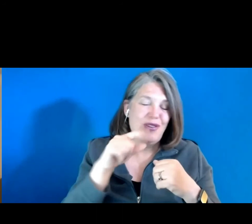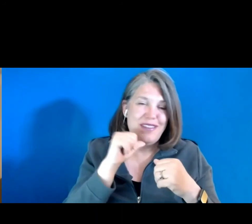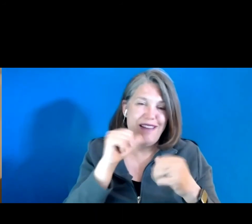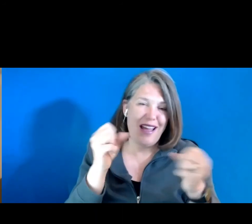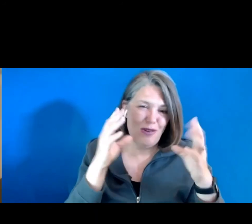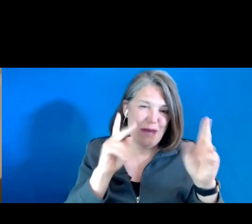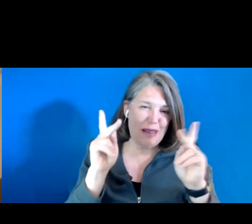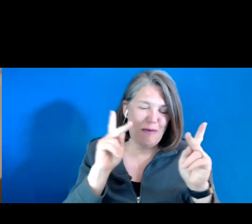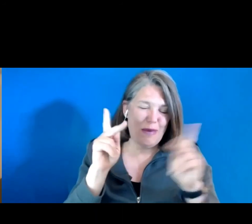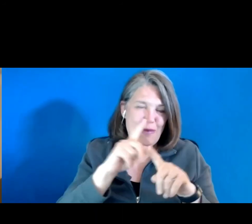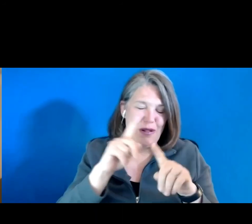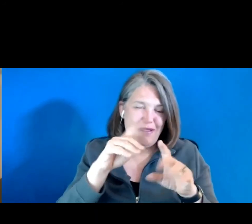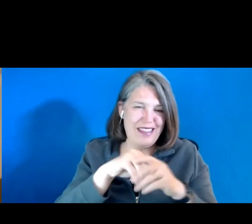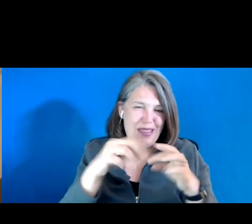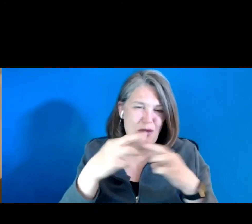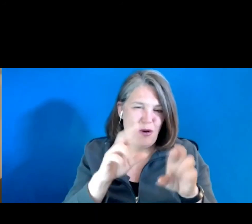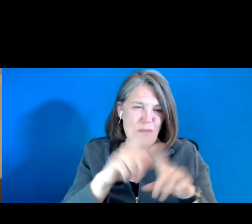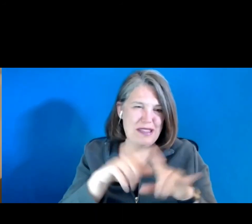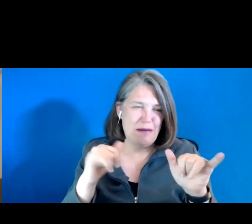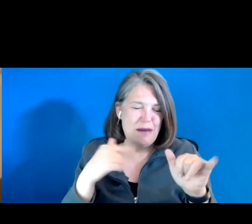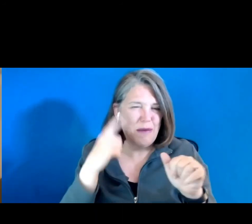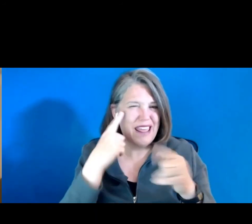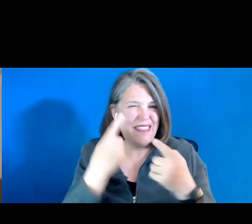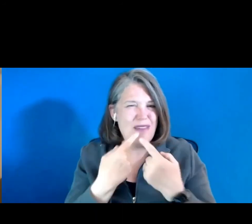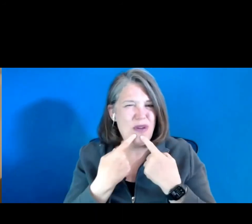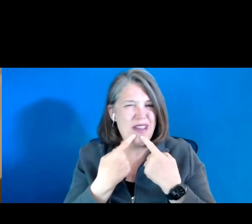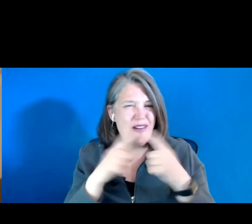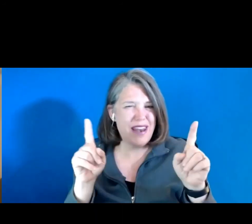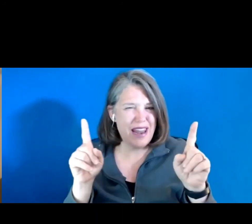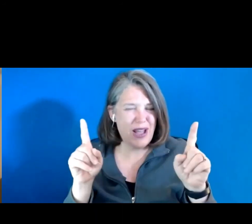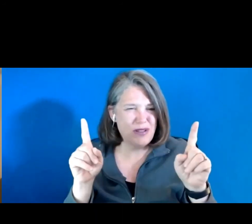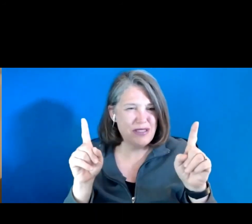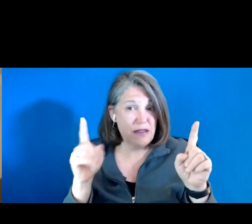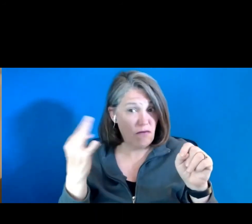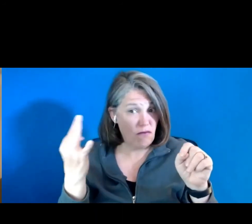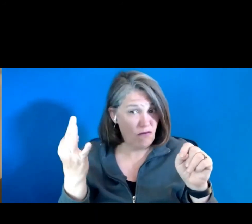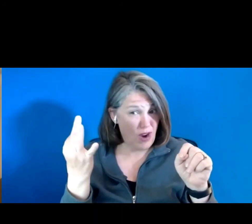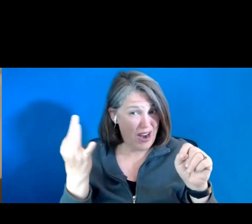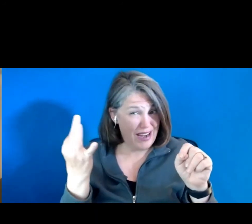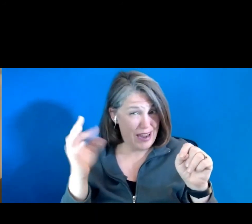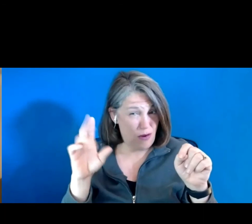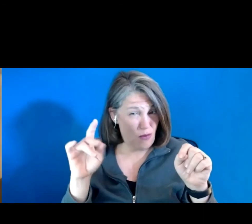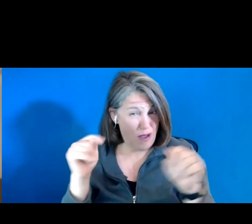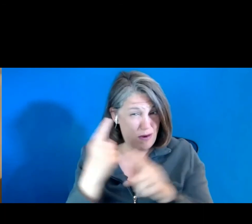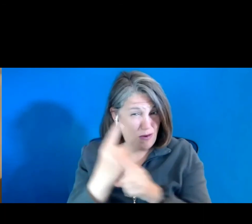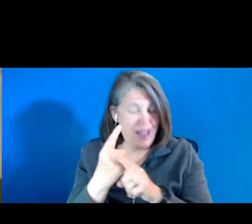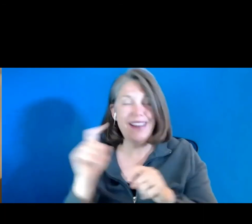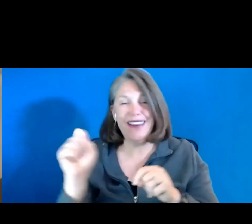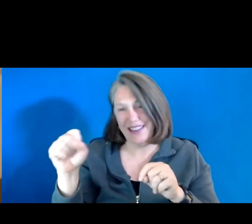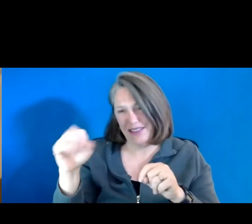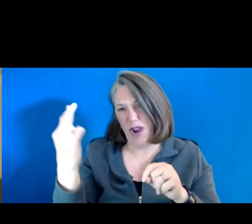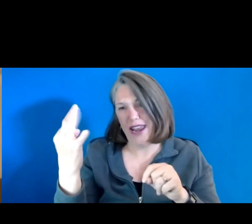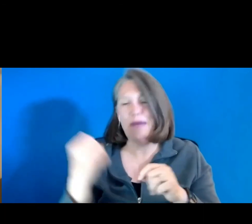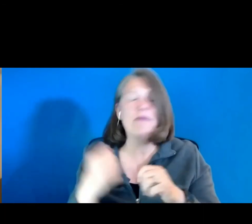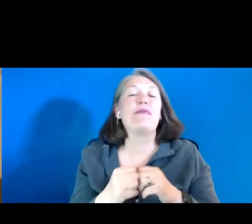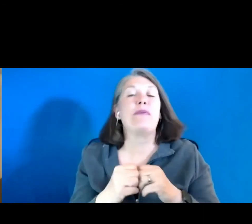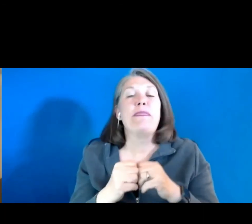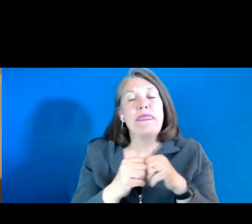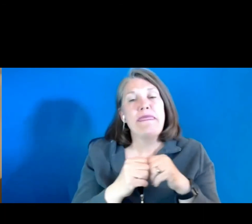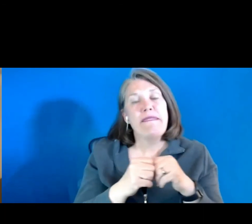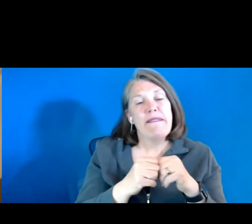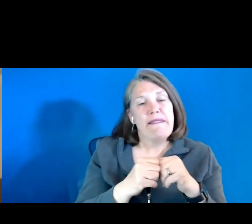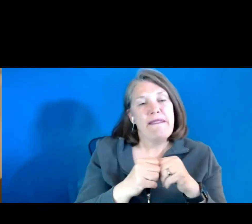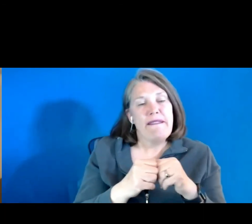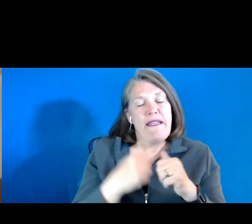in the room at once. And I think we're announcing those Friday, Robert. Yes, we are. Yeah. And, um,